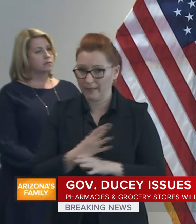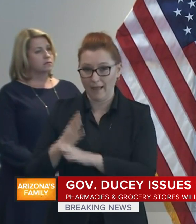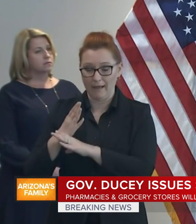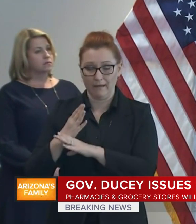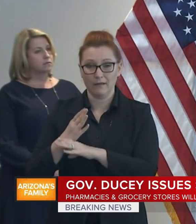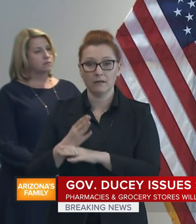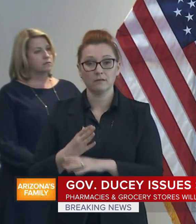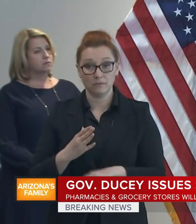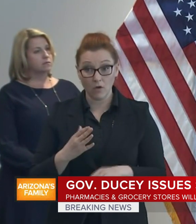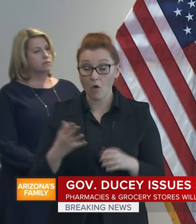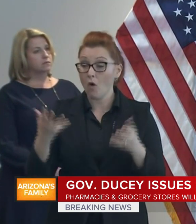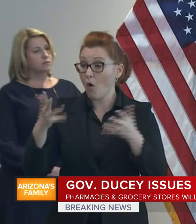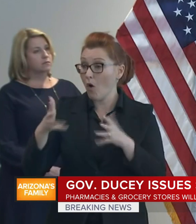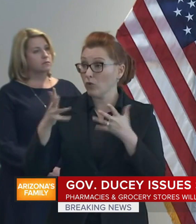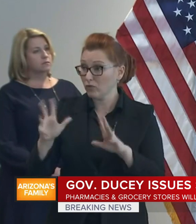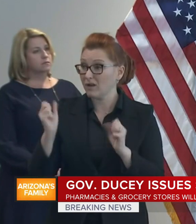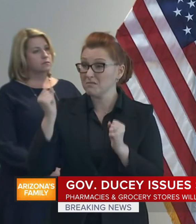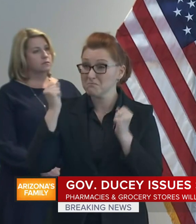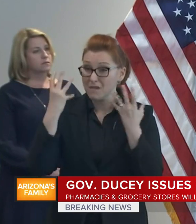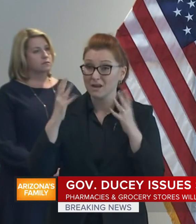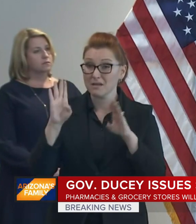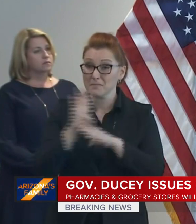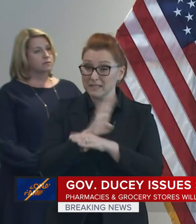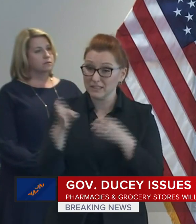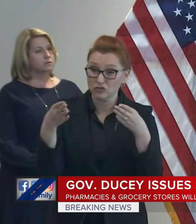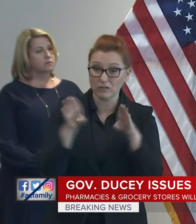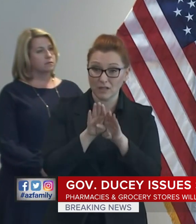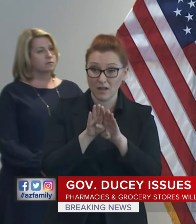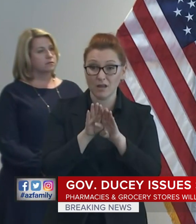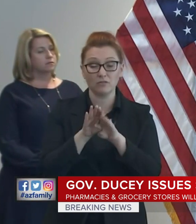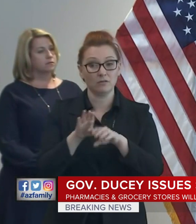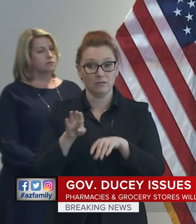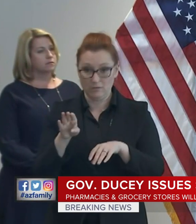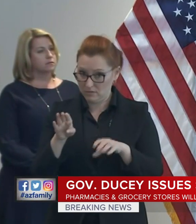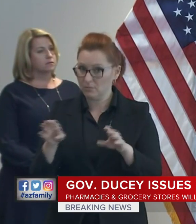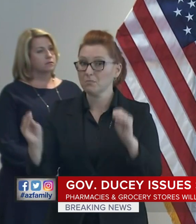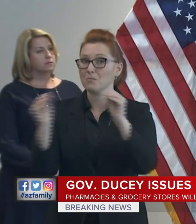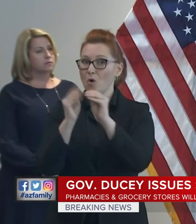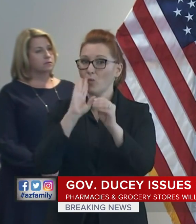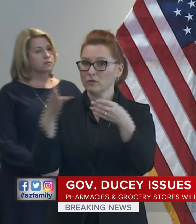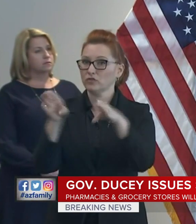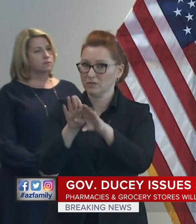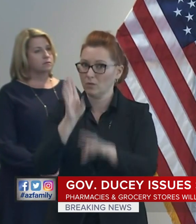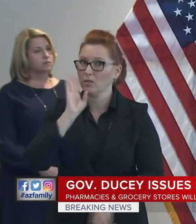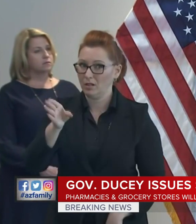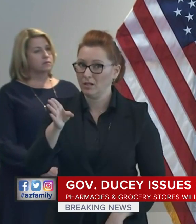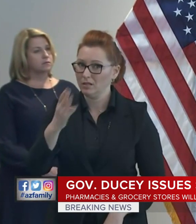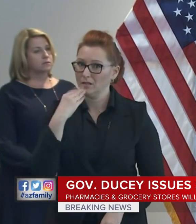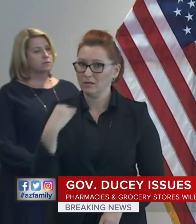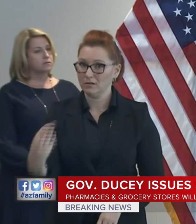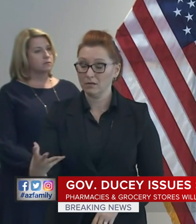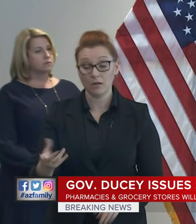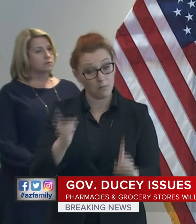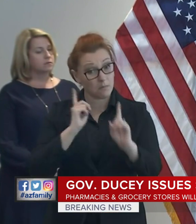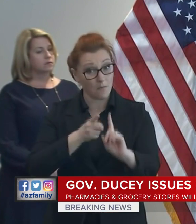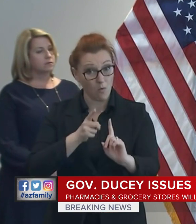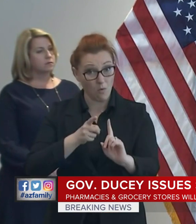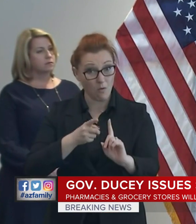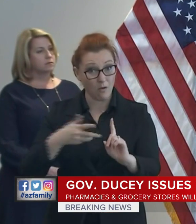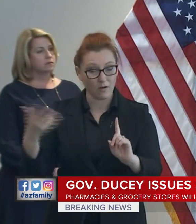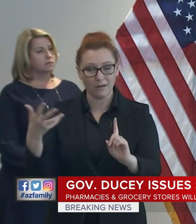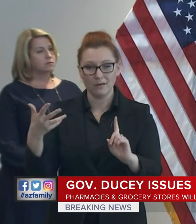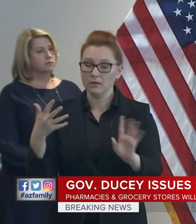Already things have shut down to a large degree. They're going to shut down even further. But the idea of the focus is I